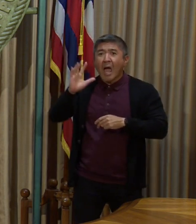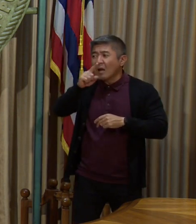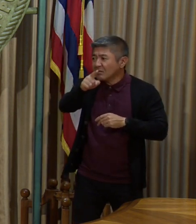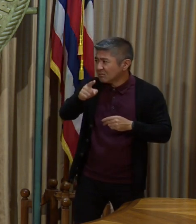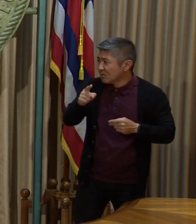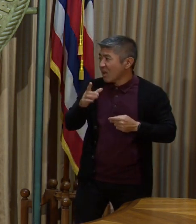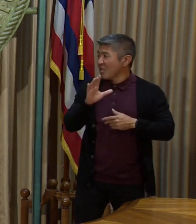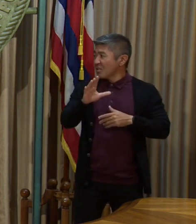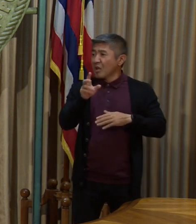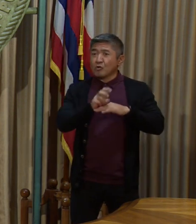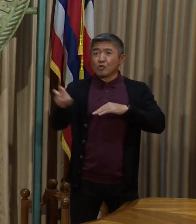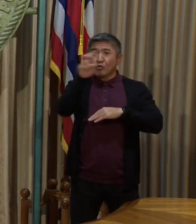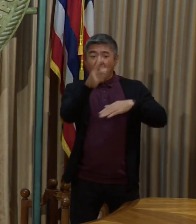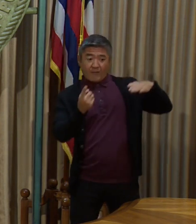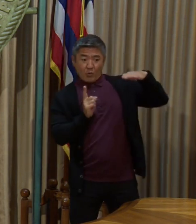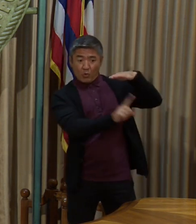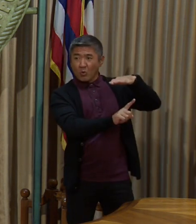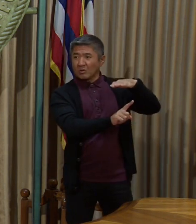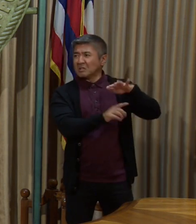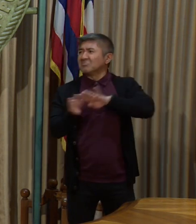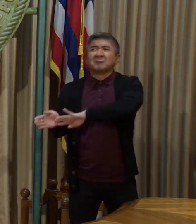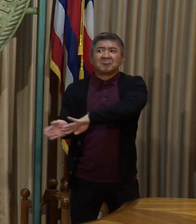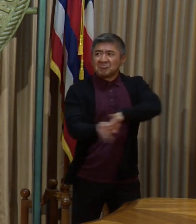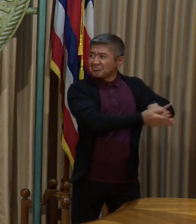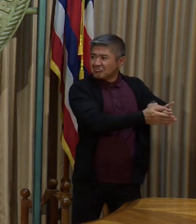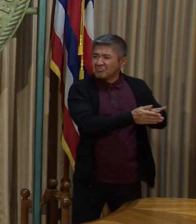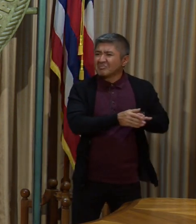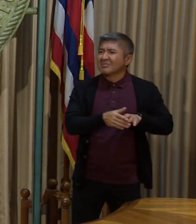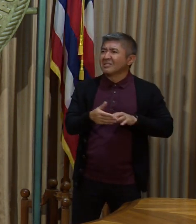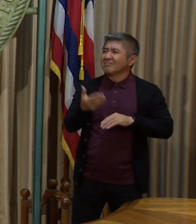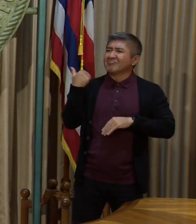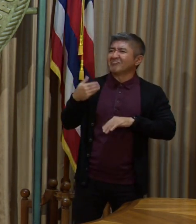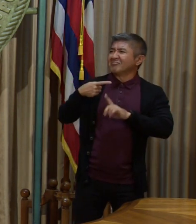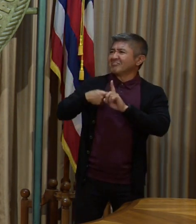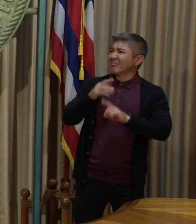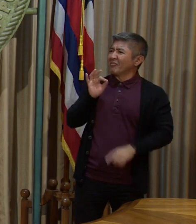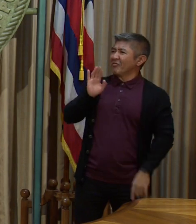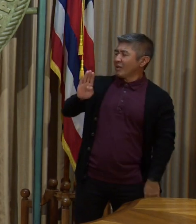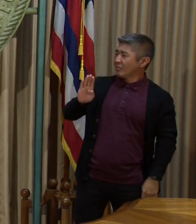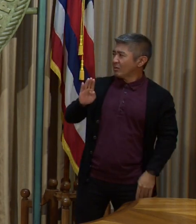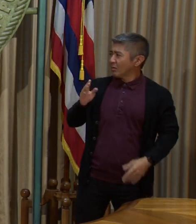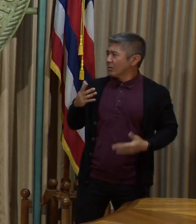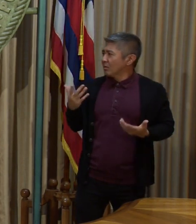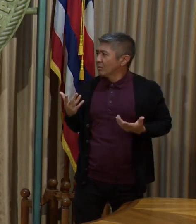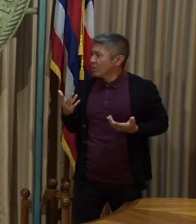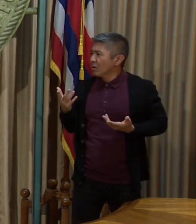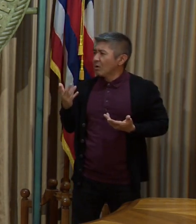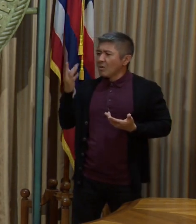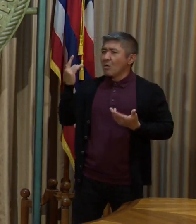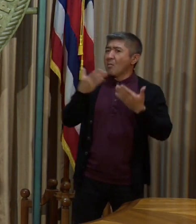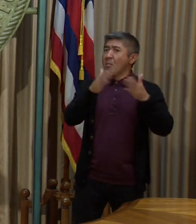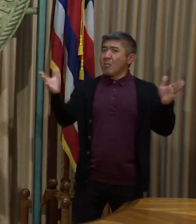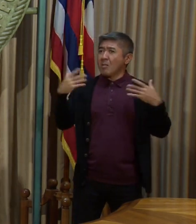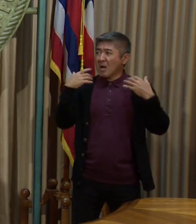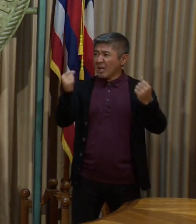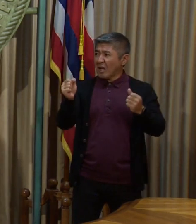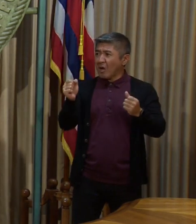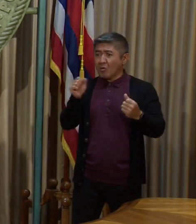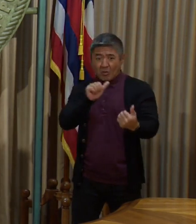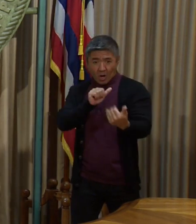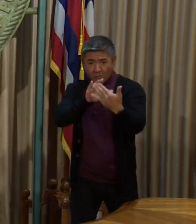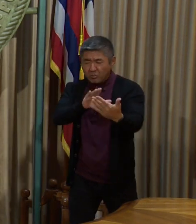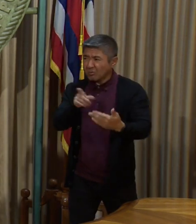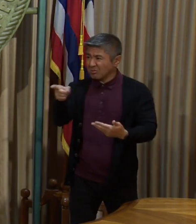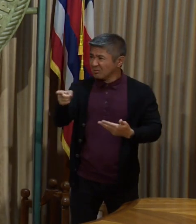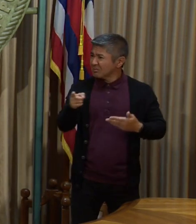travel quarantine in February. What is the continued rationale for the travel quarantine in Hawaii from a public health perspective, and based